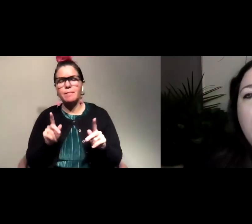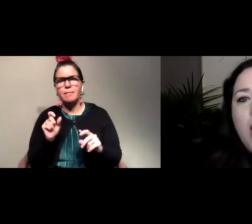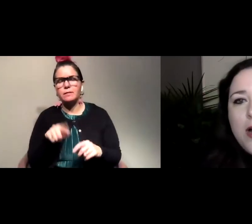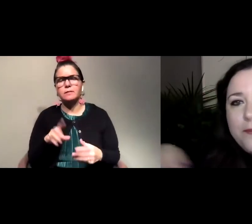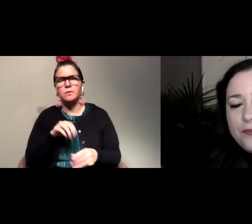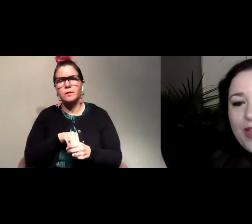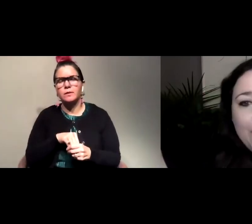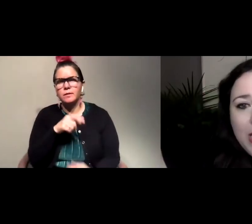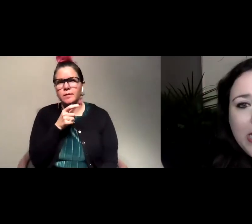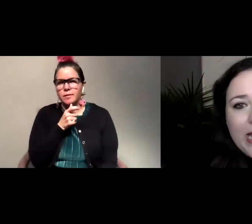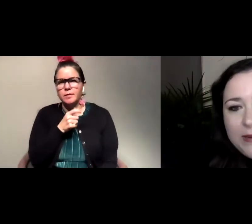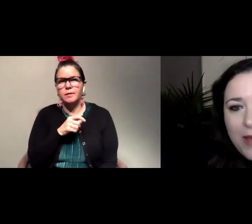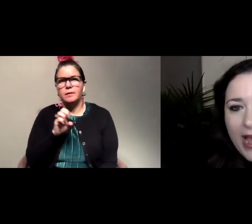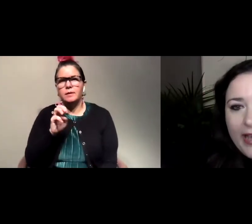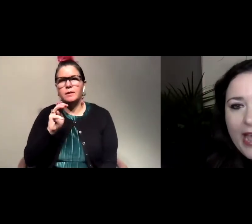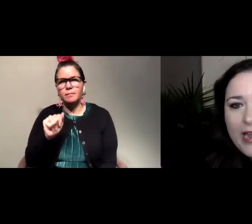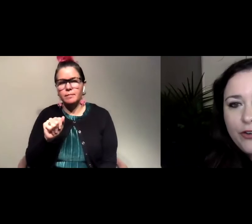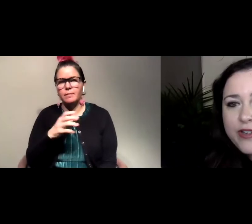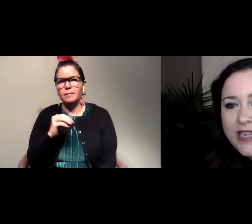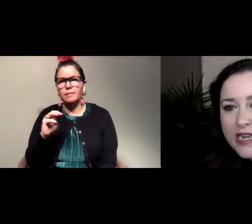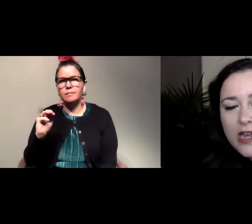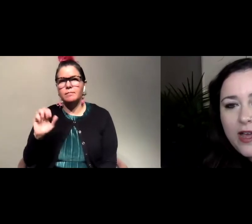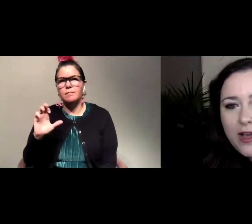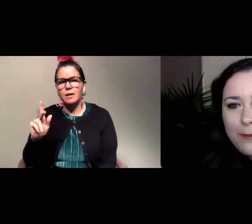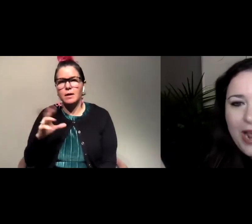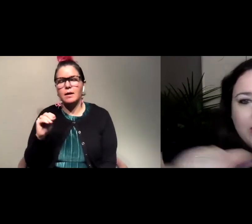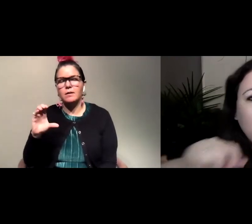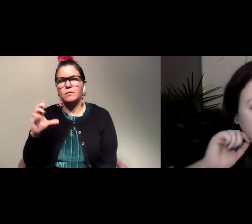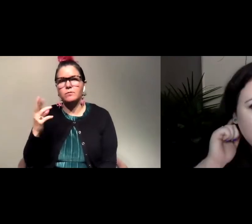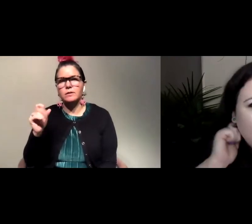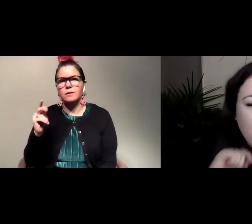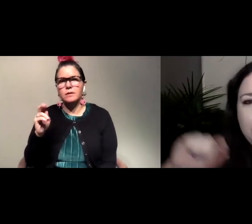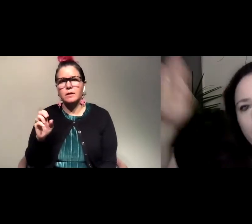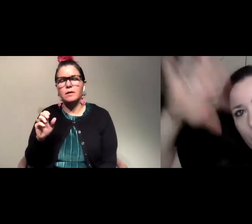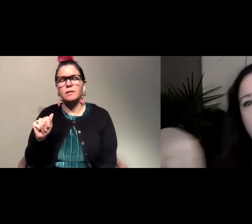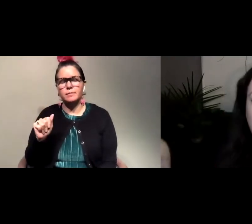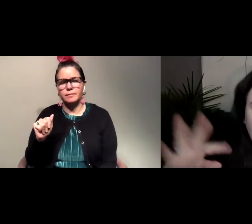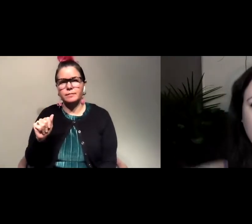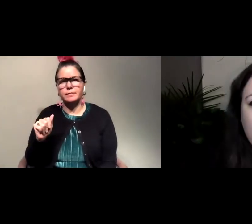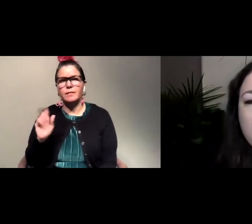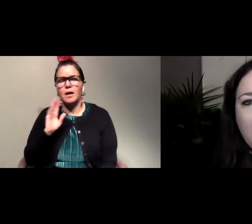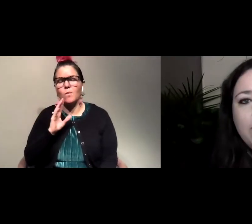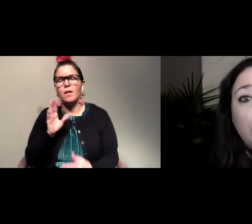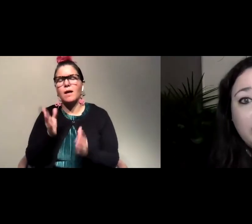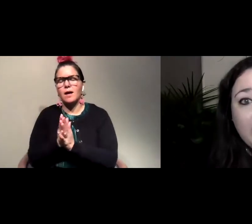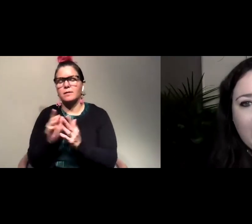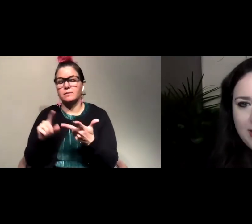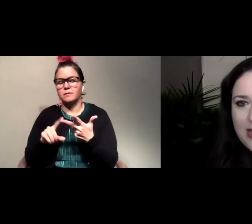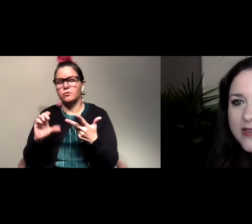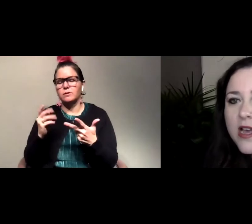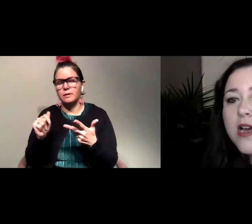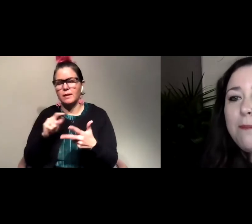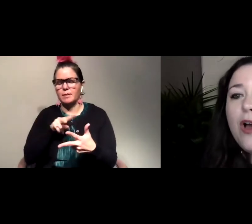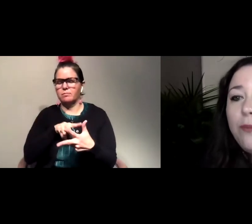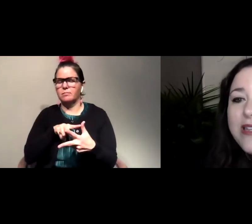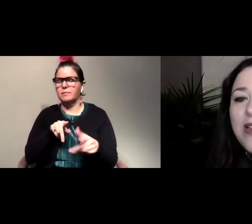Emma and Mac and Christina I'm gonna ask Christina's question but it rolls in a couple different folks that asked